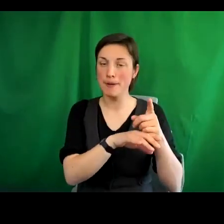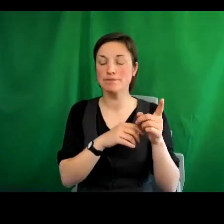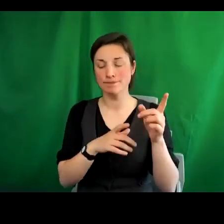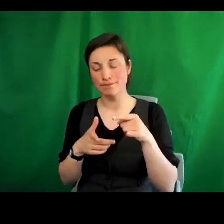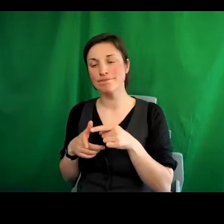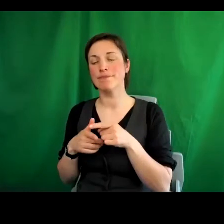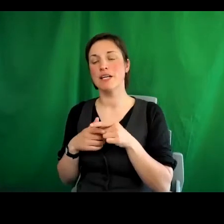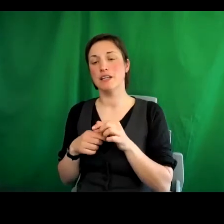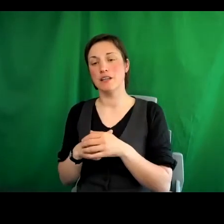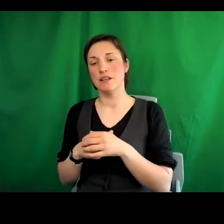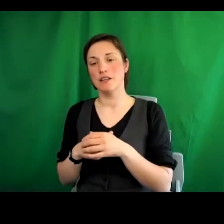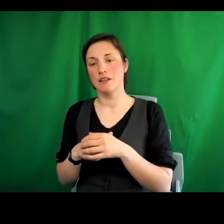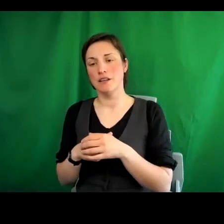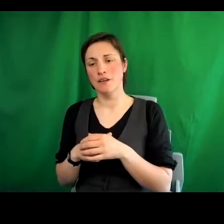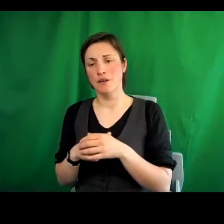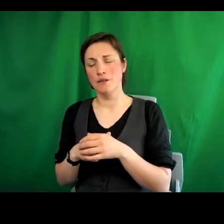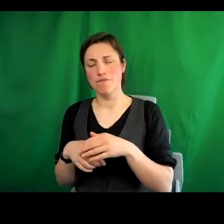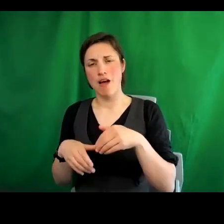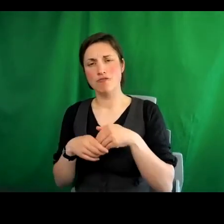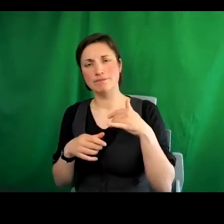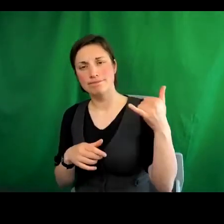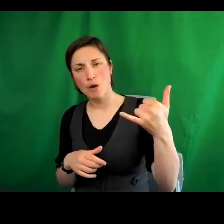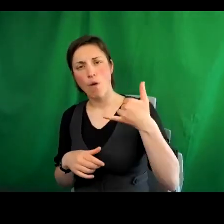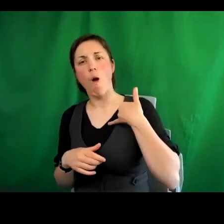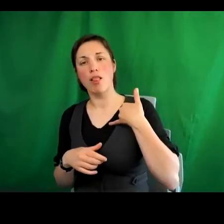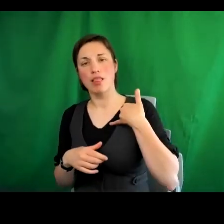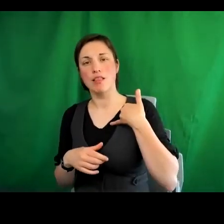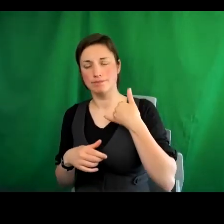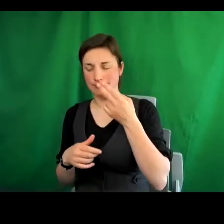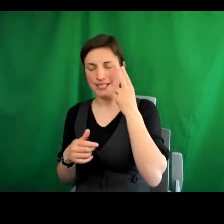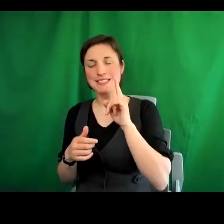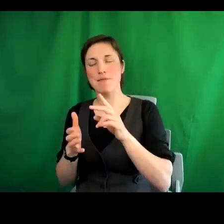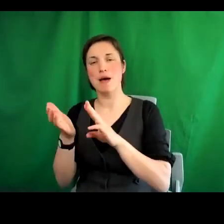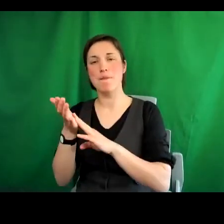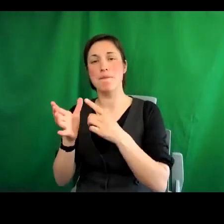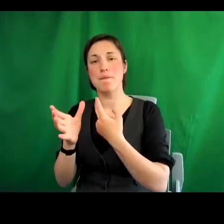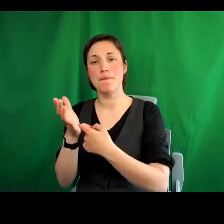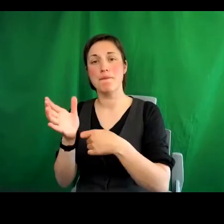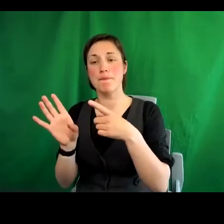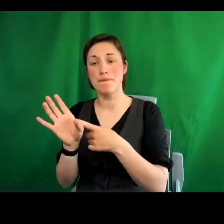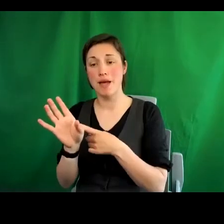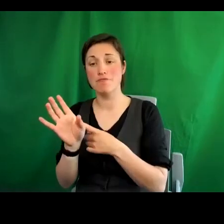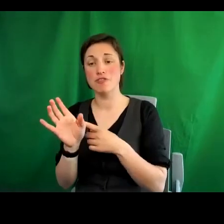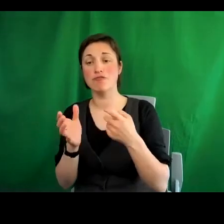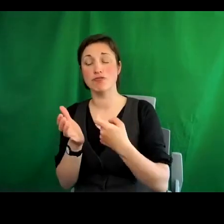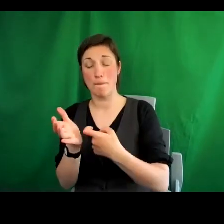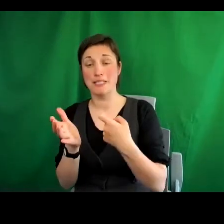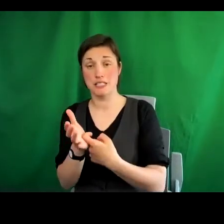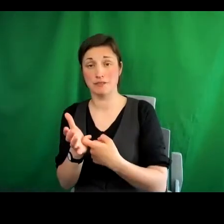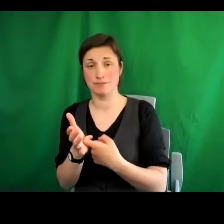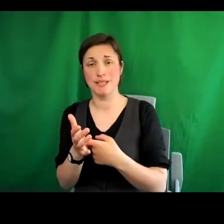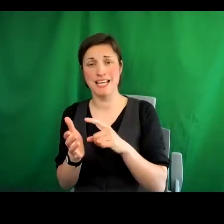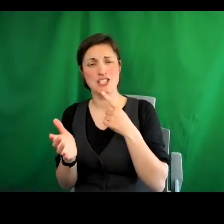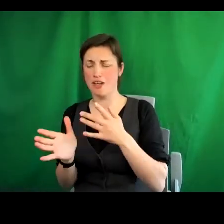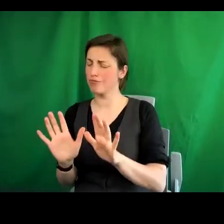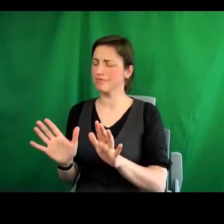a friend and colleague of mine, Mary Robinson, the former UN High Commissioner for Human Rights. And she said, Well